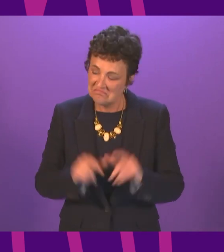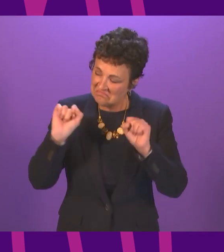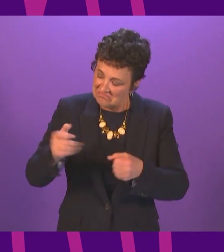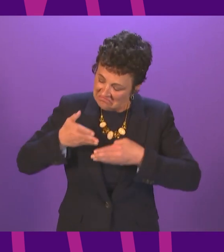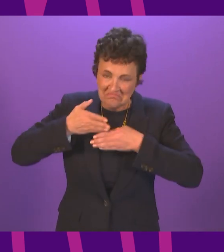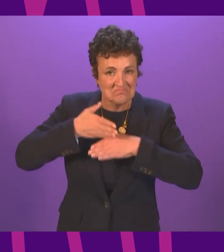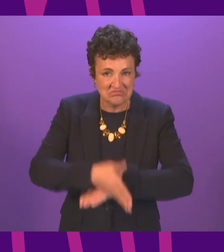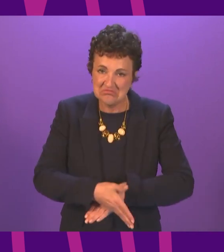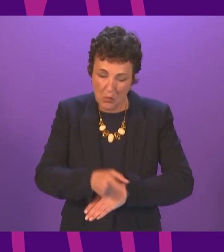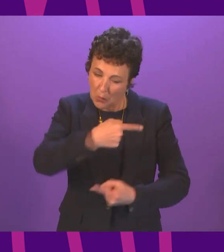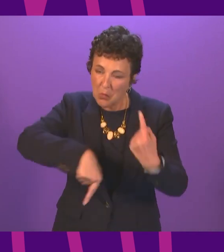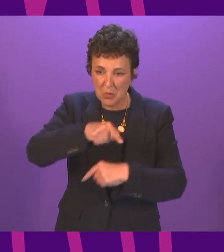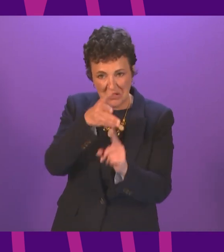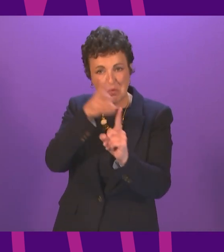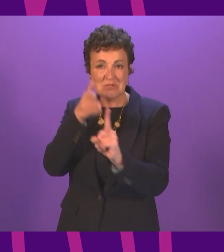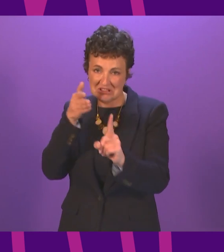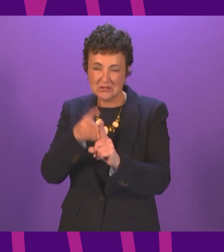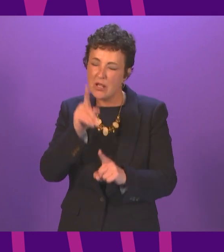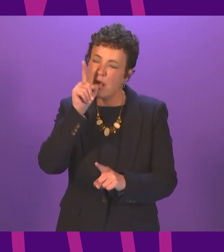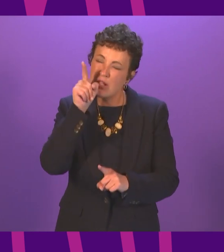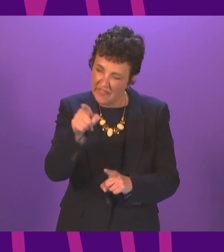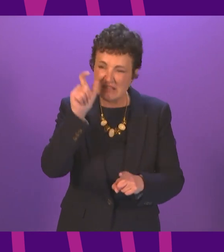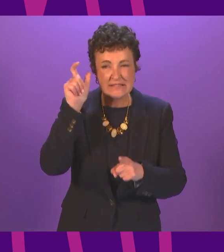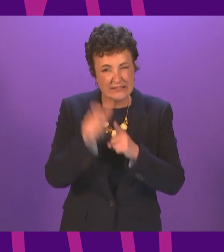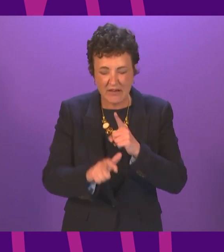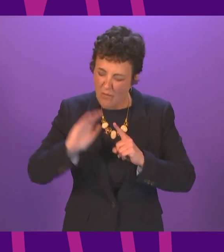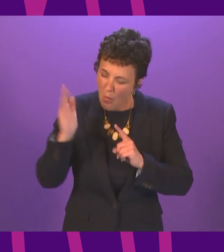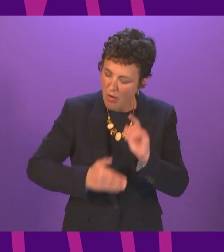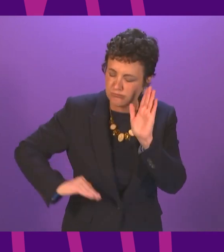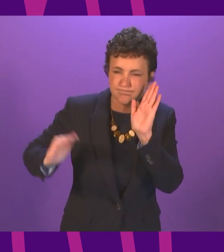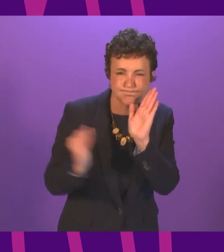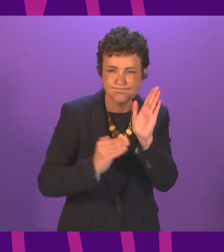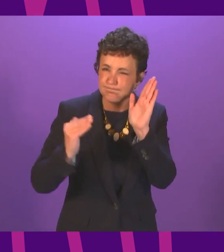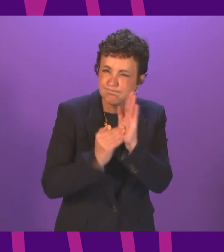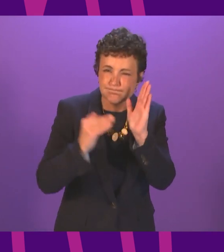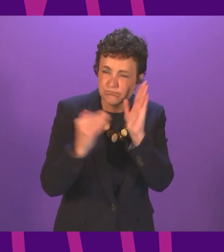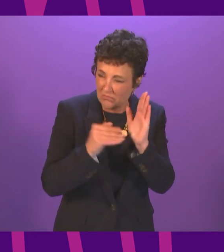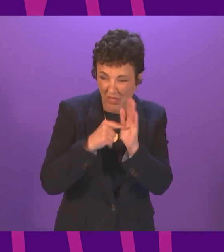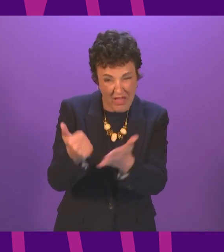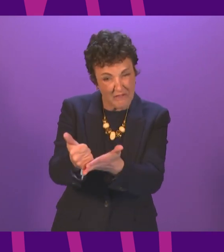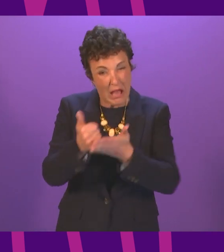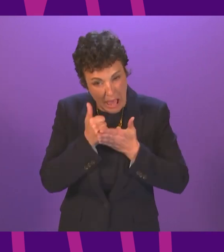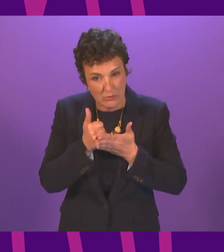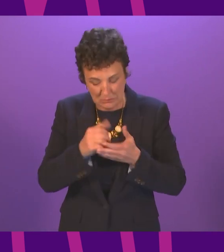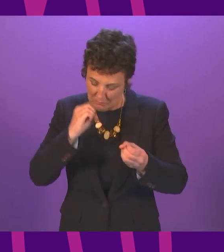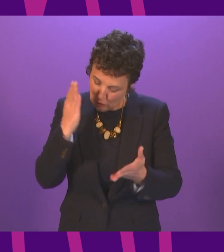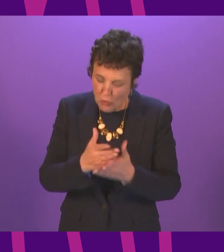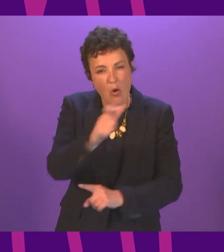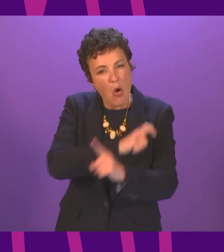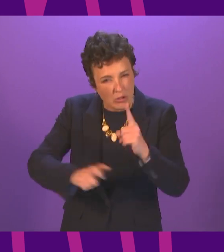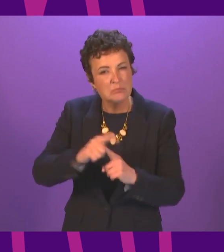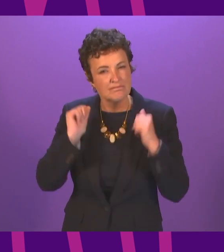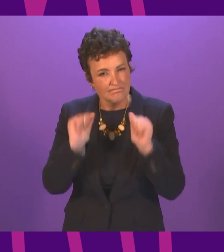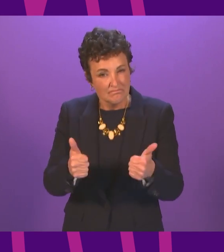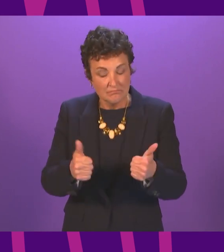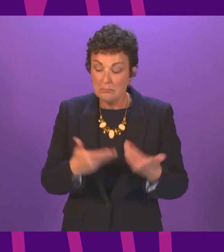have not been unnoticed and they deserve every single applauded for how they have helped turn our community around as we